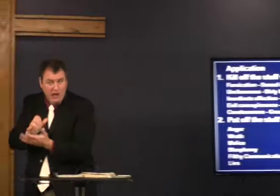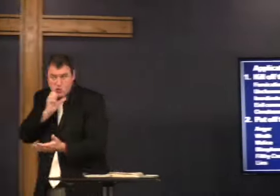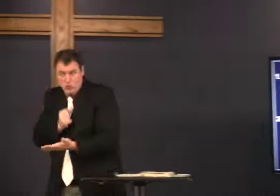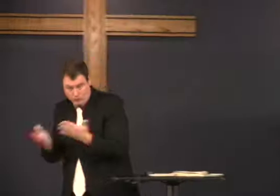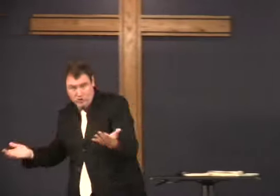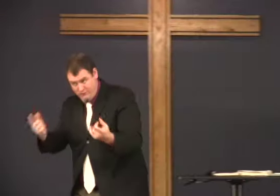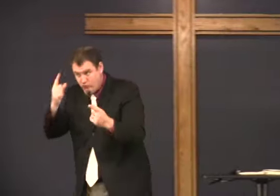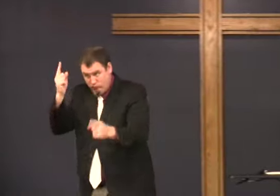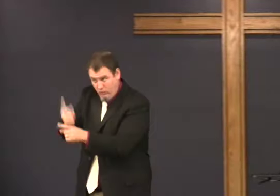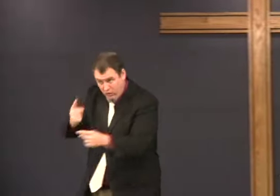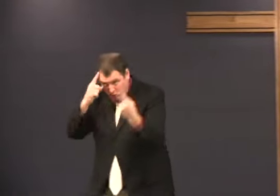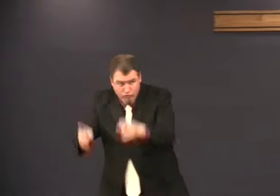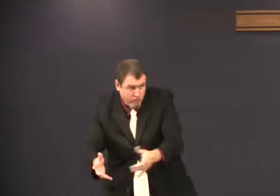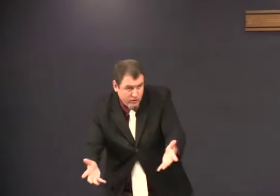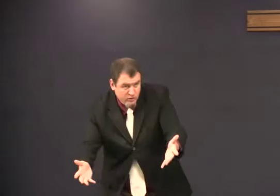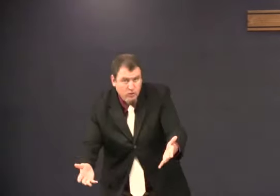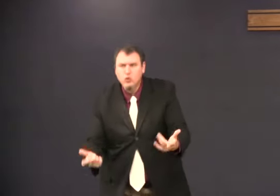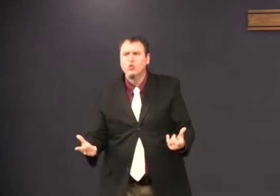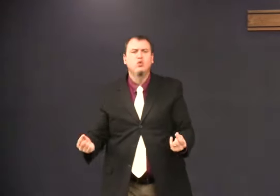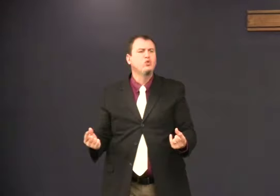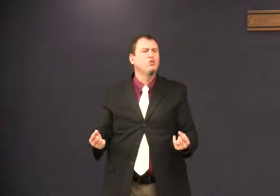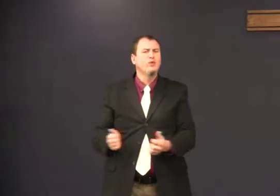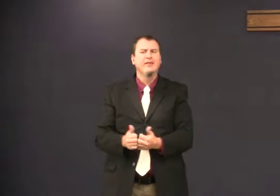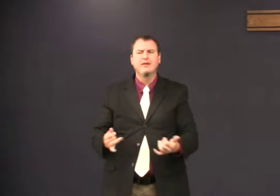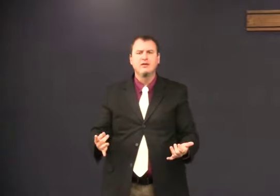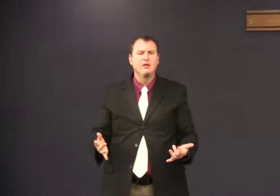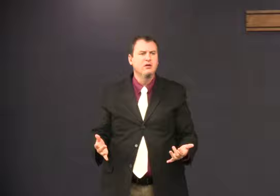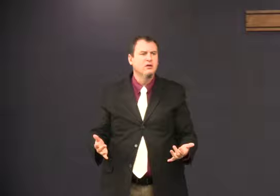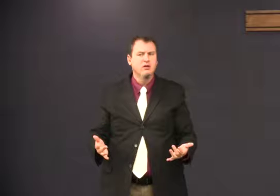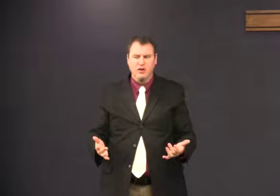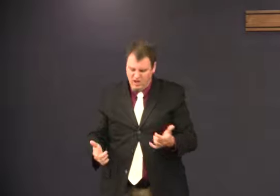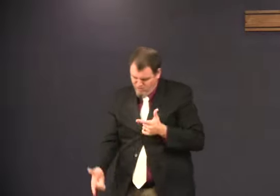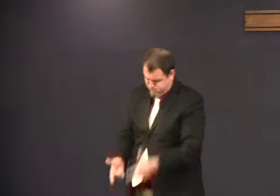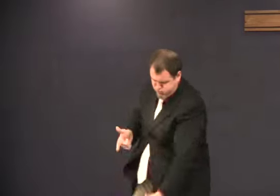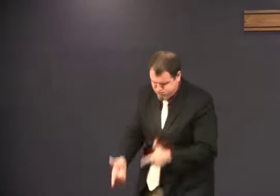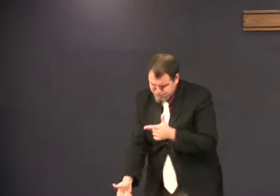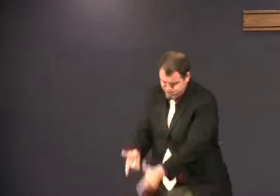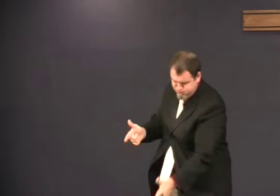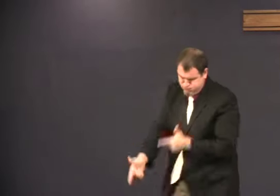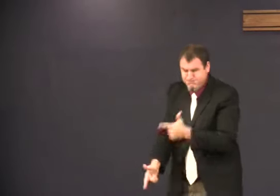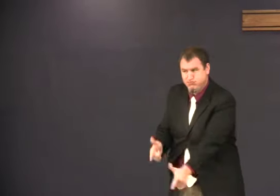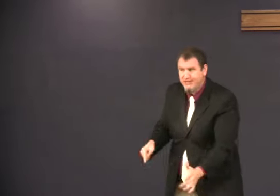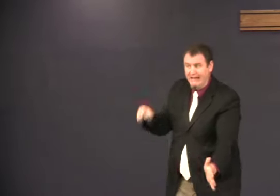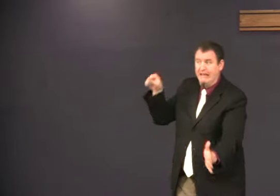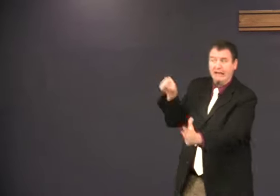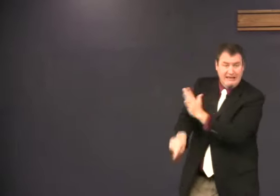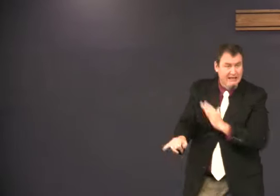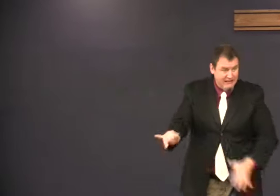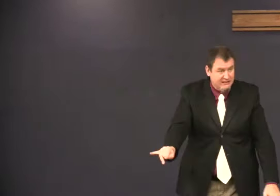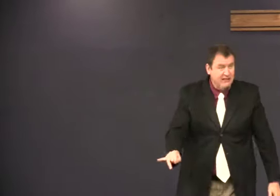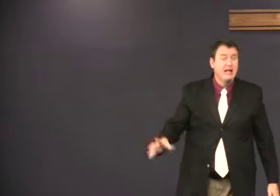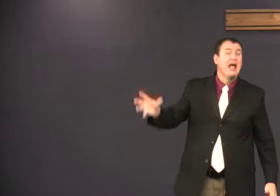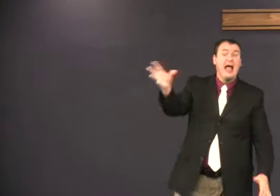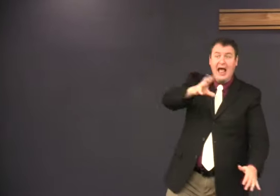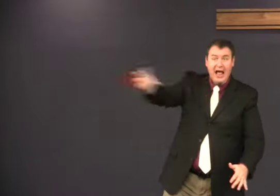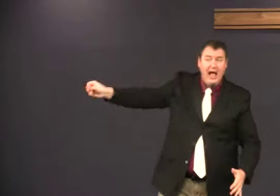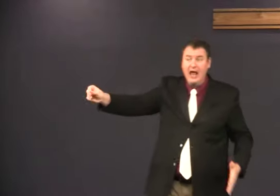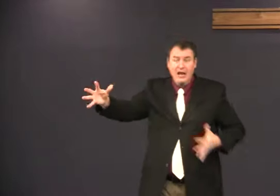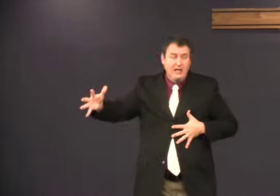Lies. That's the old stuff. Agreed? So, what do we do with it? Kill it. And,